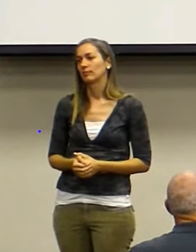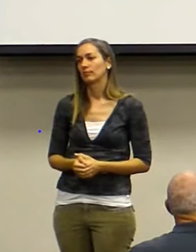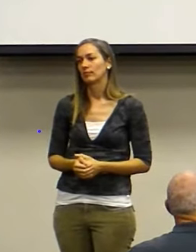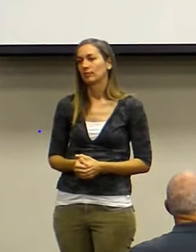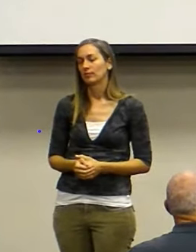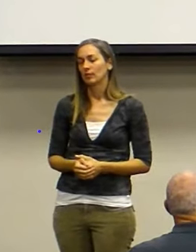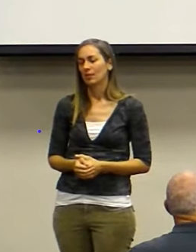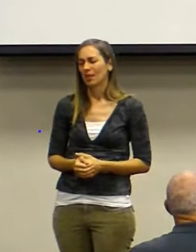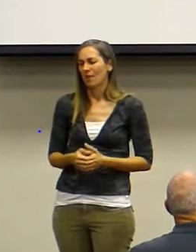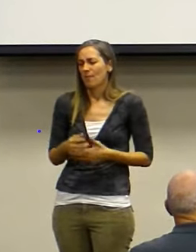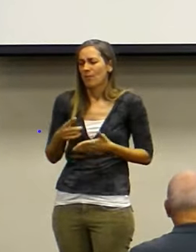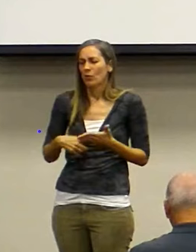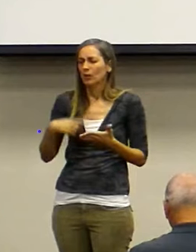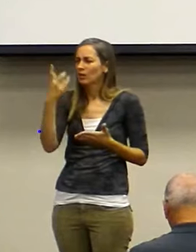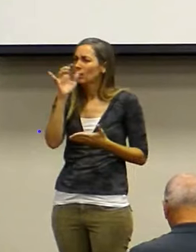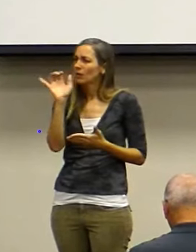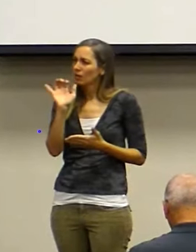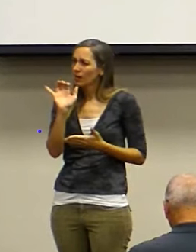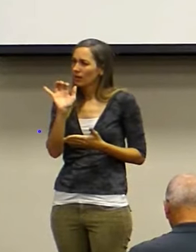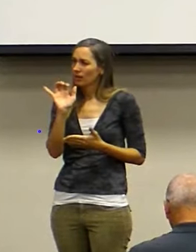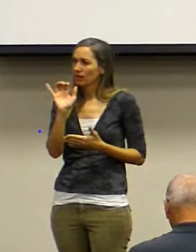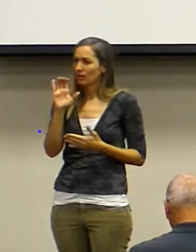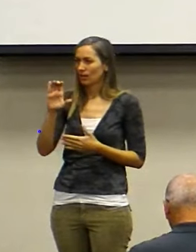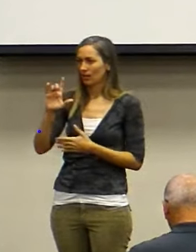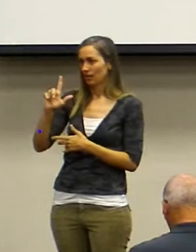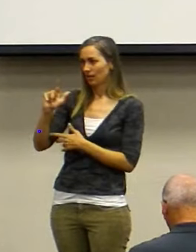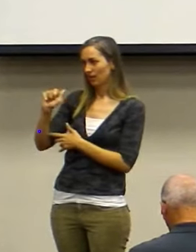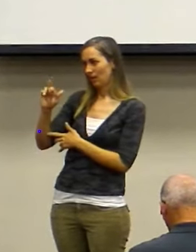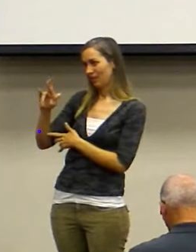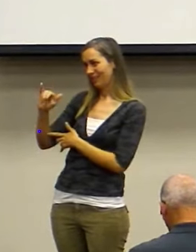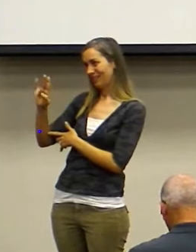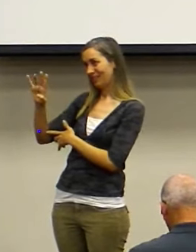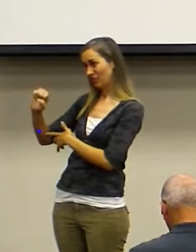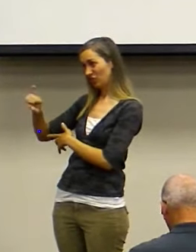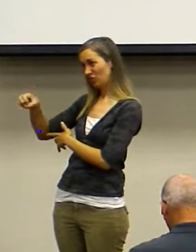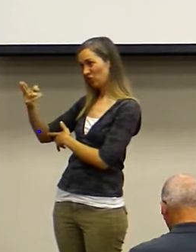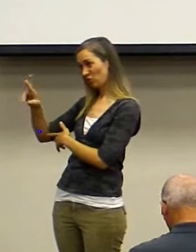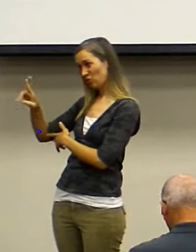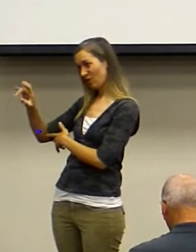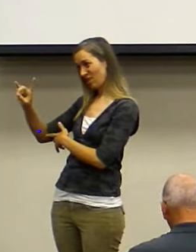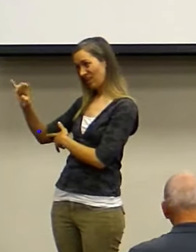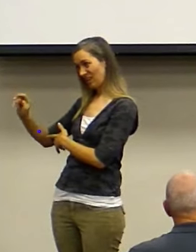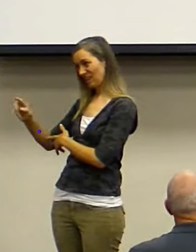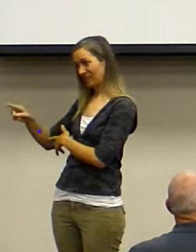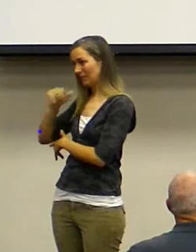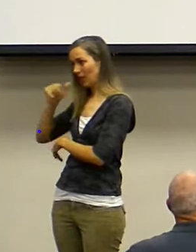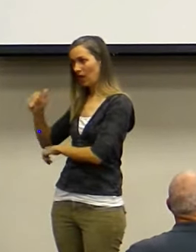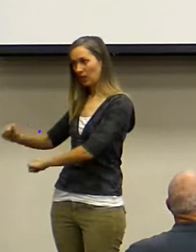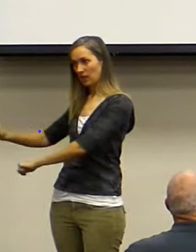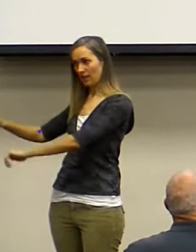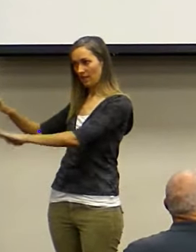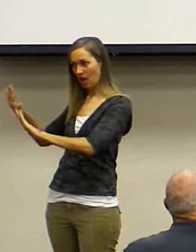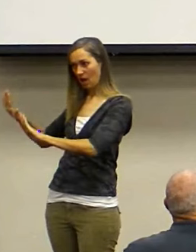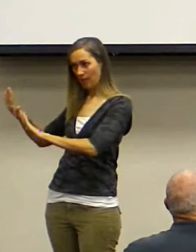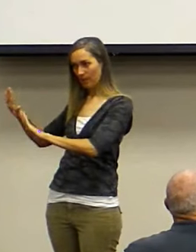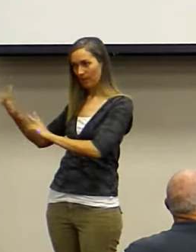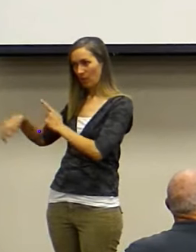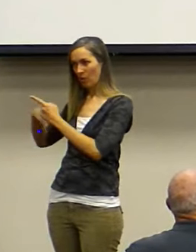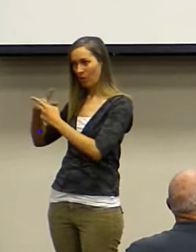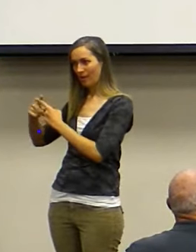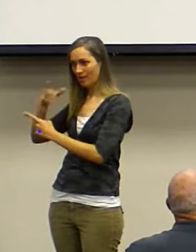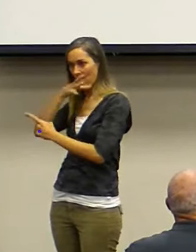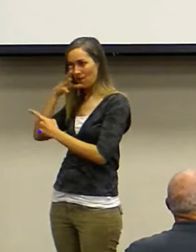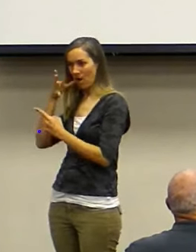What does that look like? It looked like Clarence Jordan not giving up when they burned down his farm.